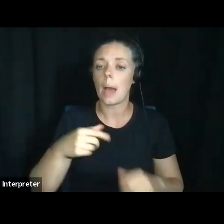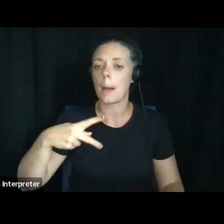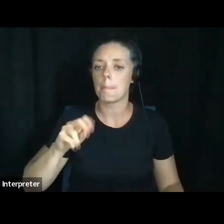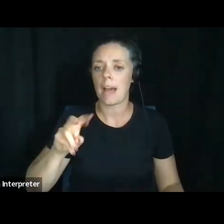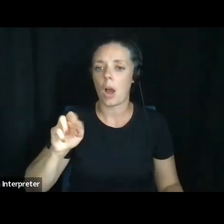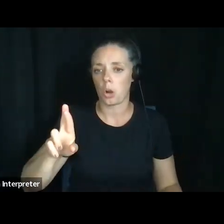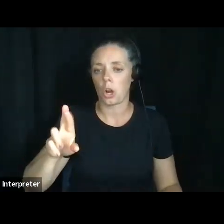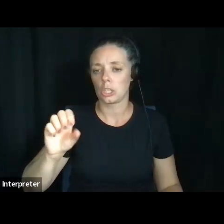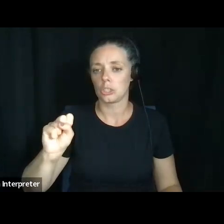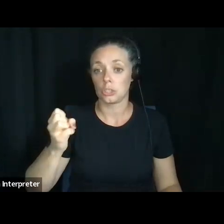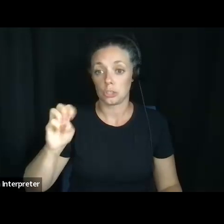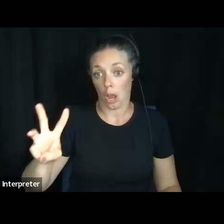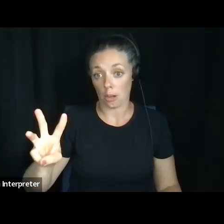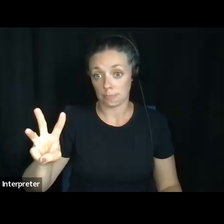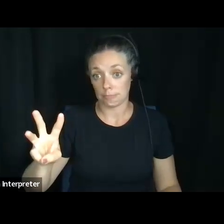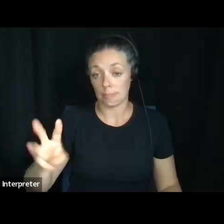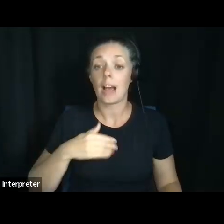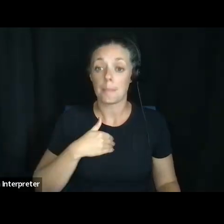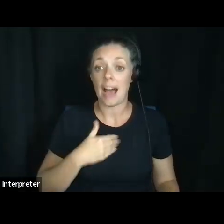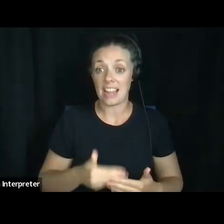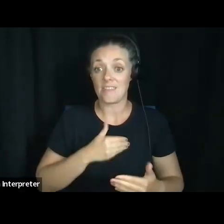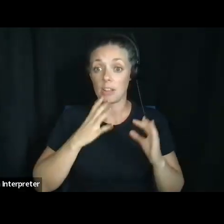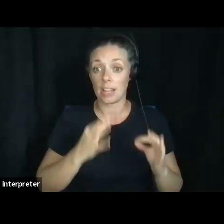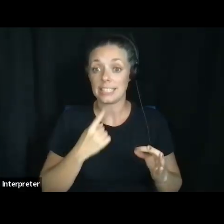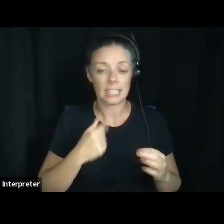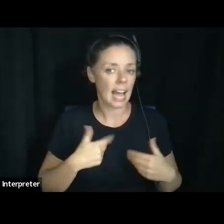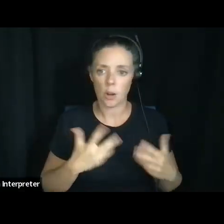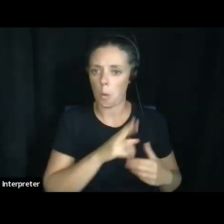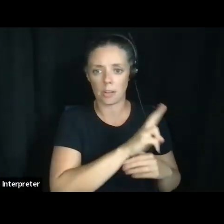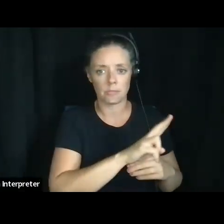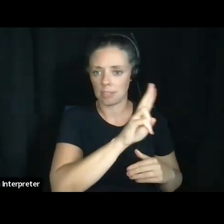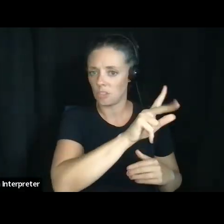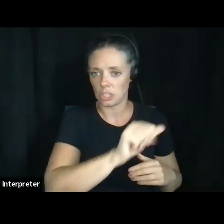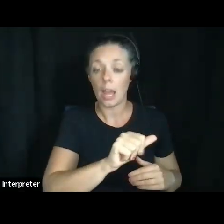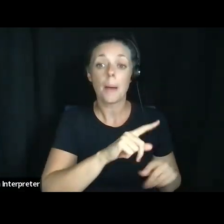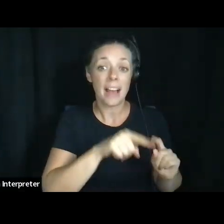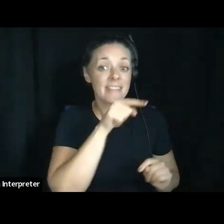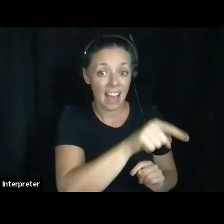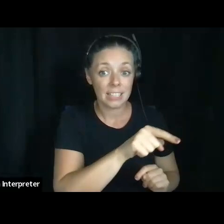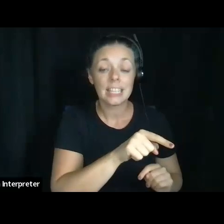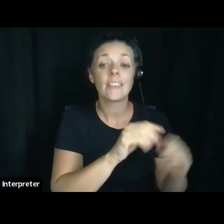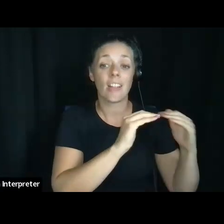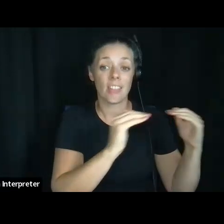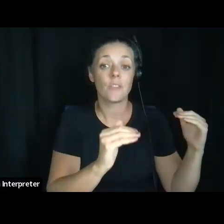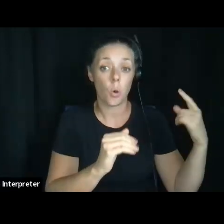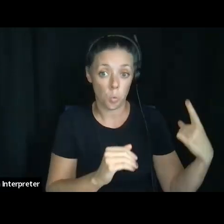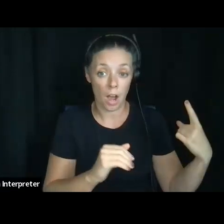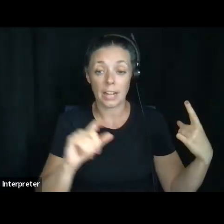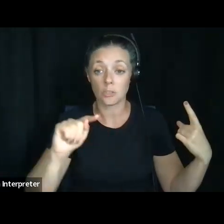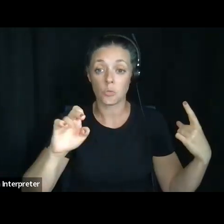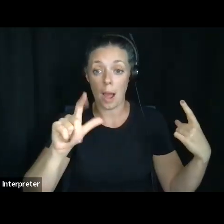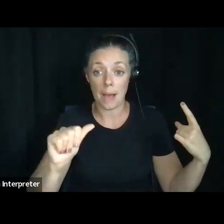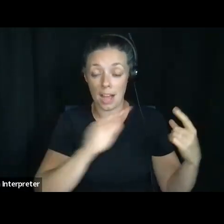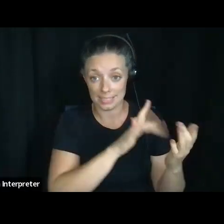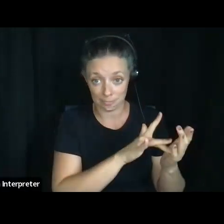advanced directive says, I don't want to go to University of Virginia, but guess what? University of Virginia is the level one trauma center. And they are